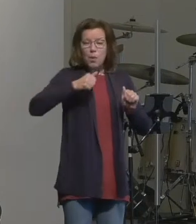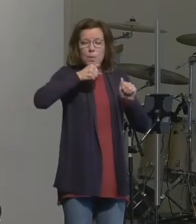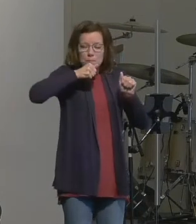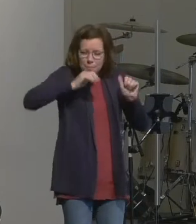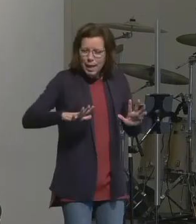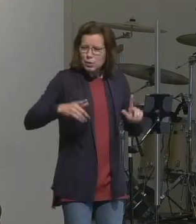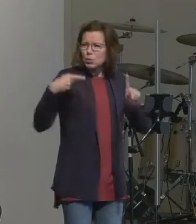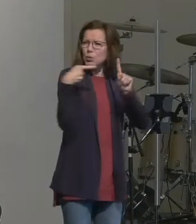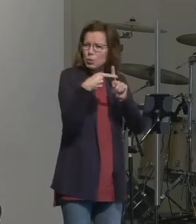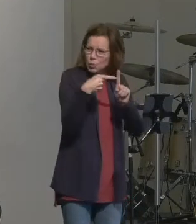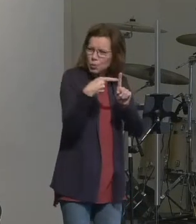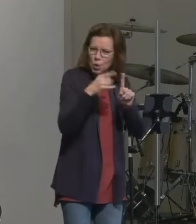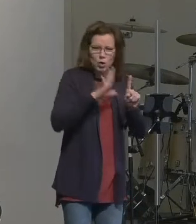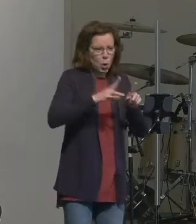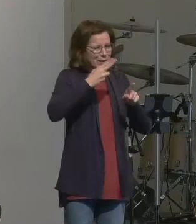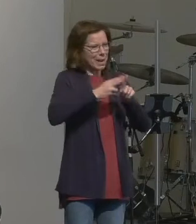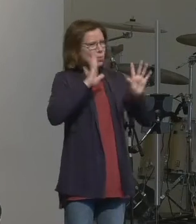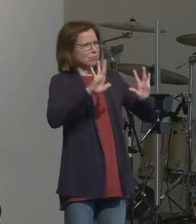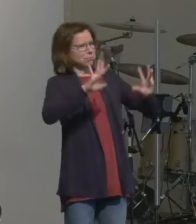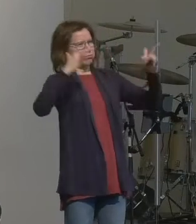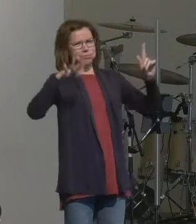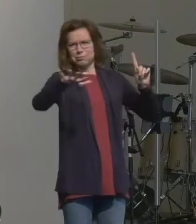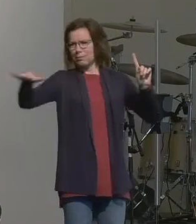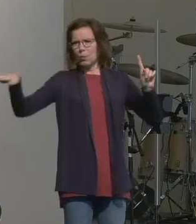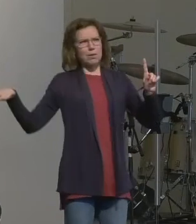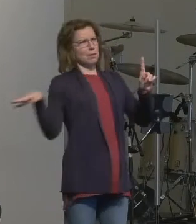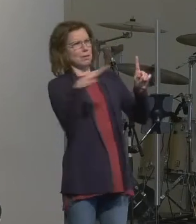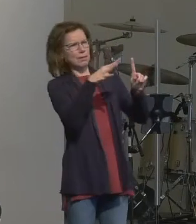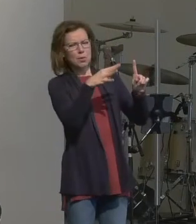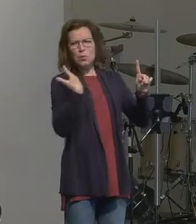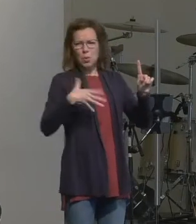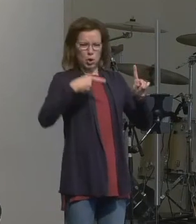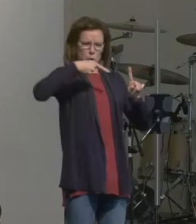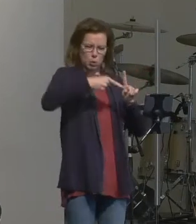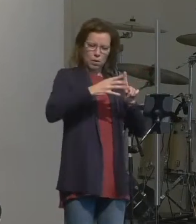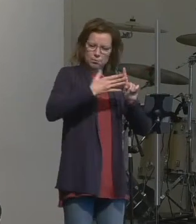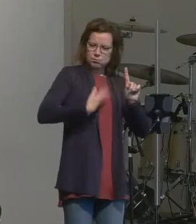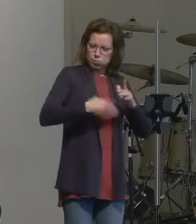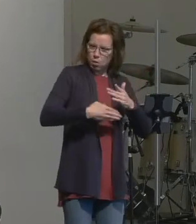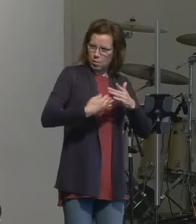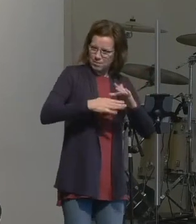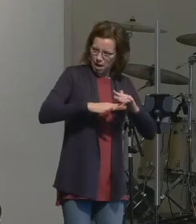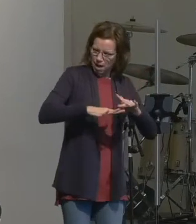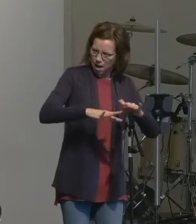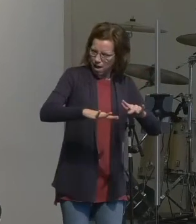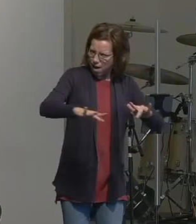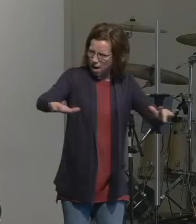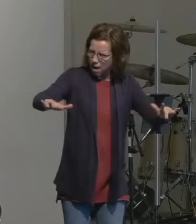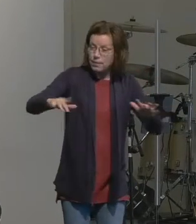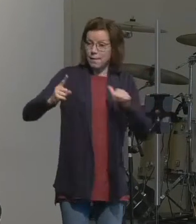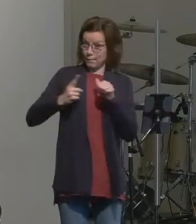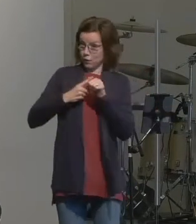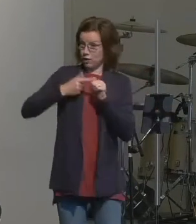that you will be a blessing that's funny how that sentence reads because in one sentence God says I'm going do for you